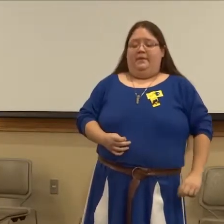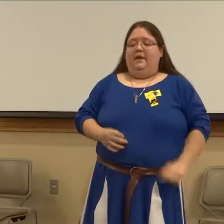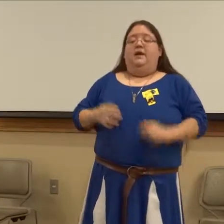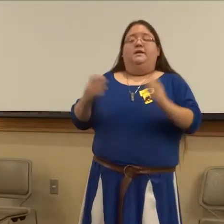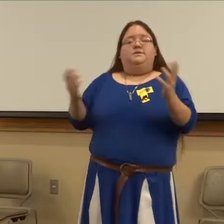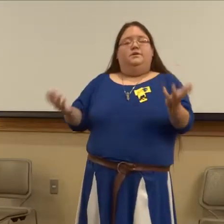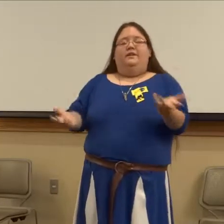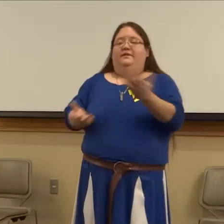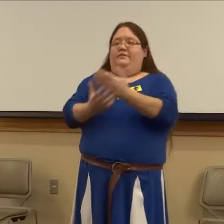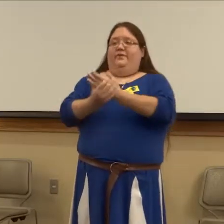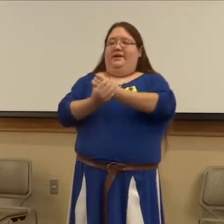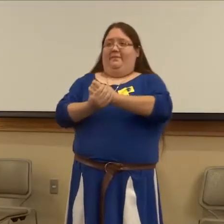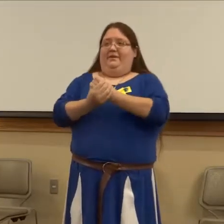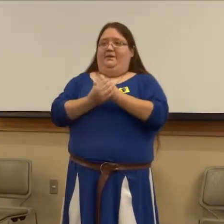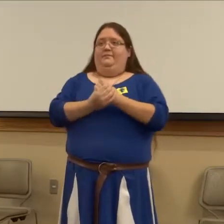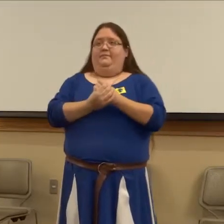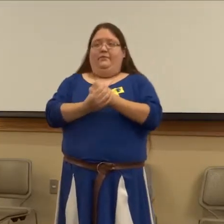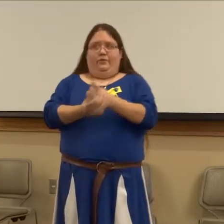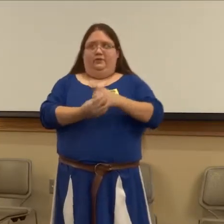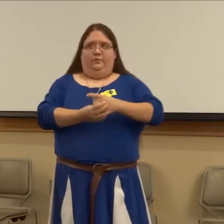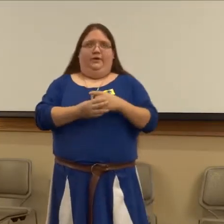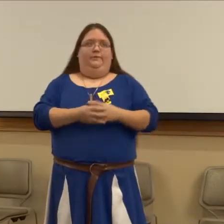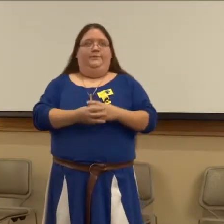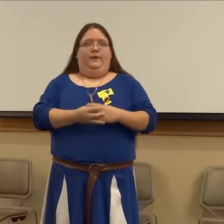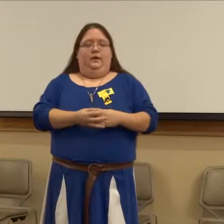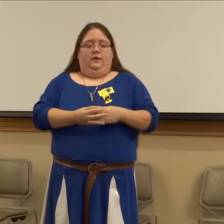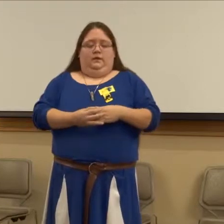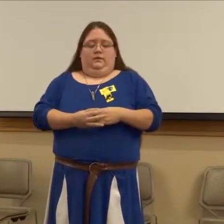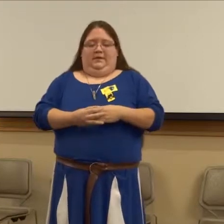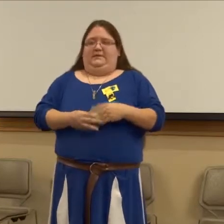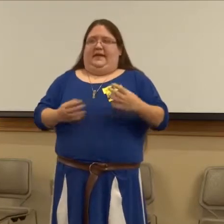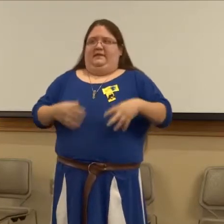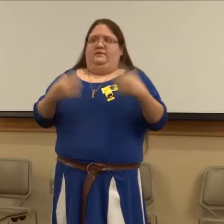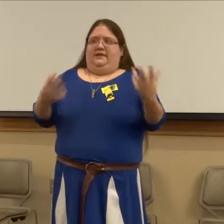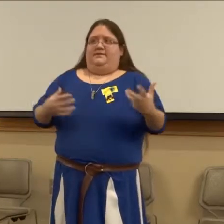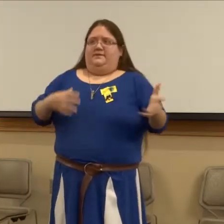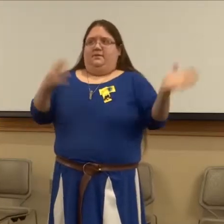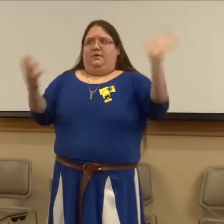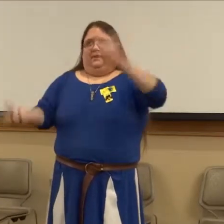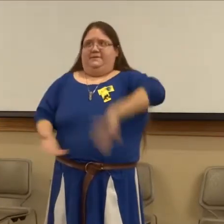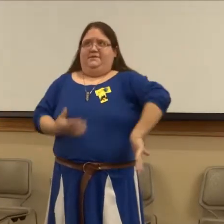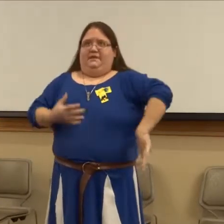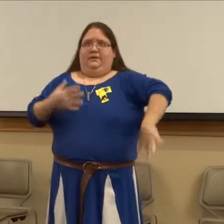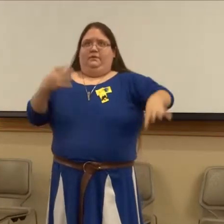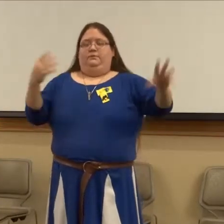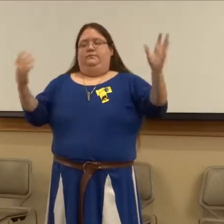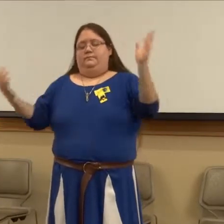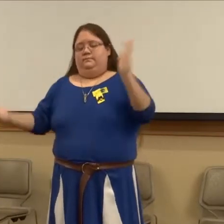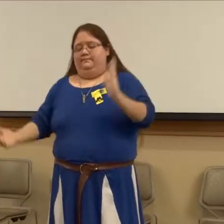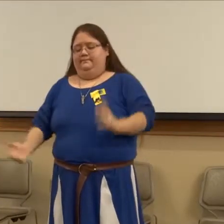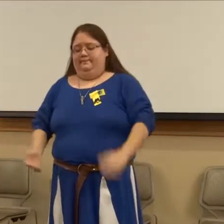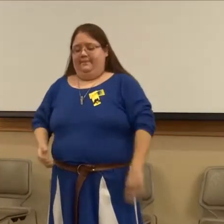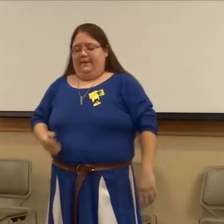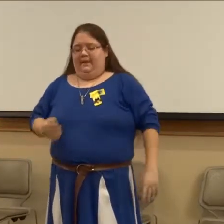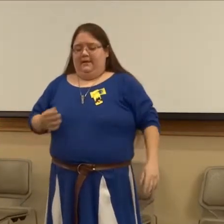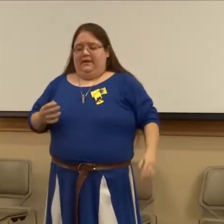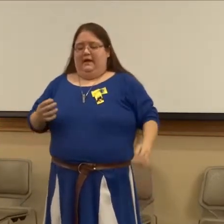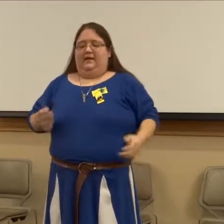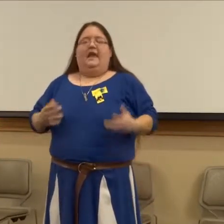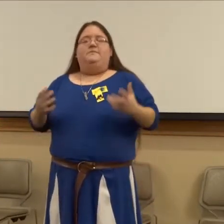And so, they lived very happily, for a little while, because, again, as all things are cyclical, it came